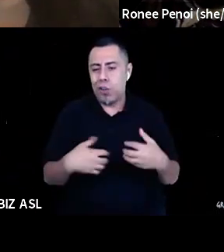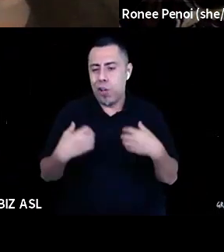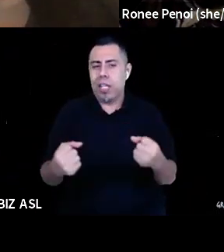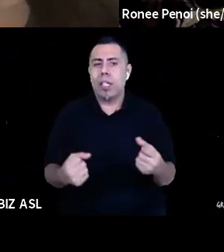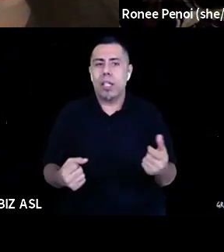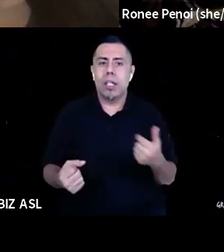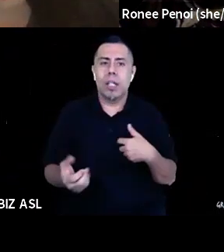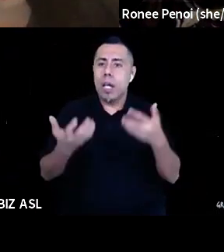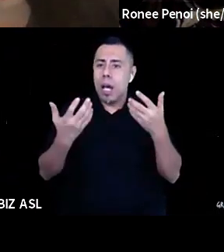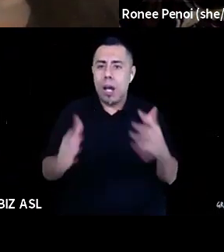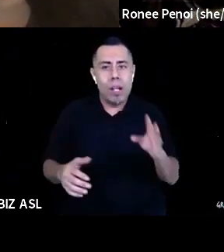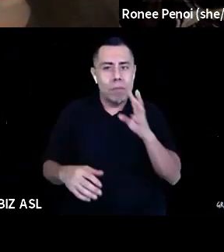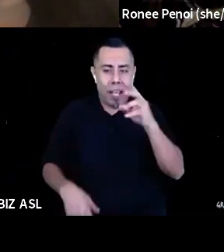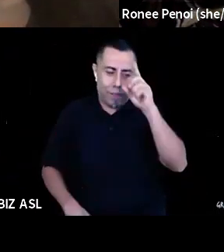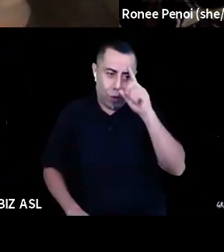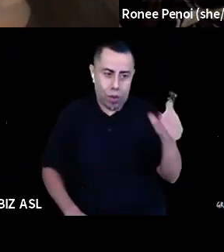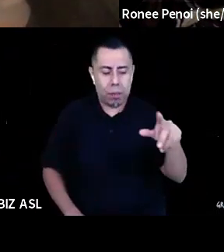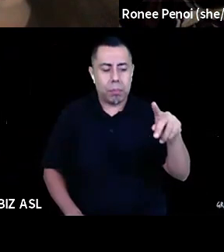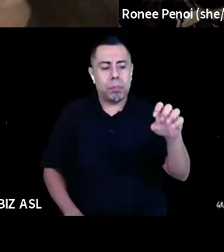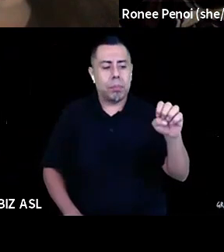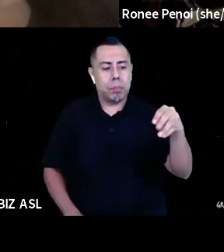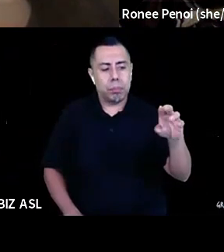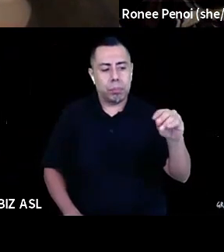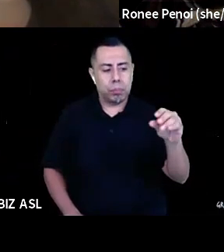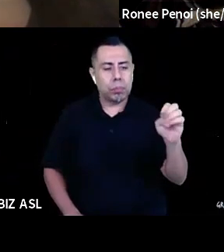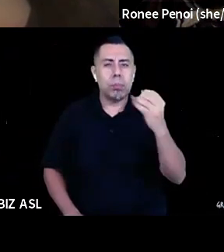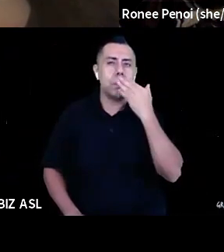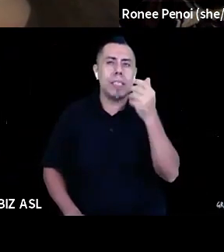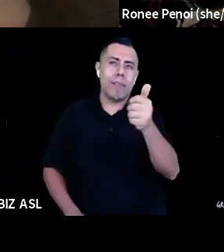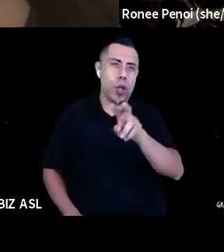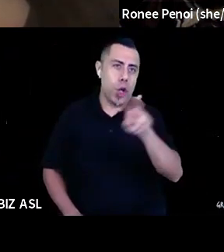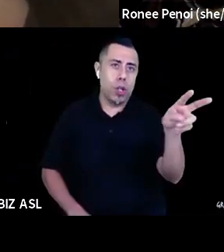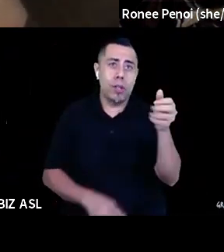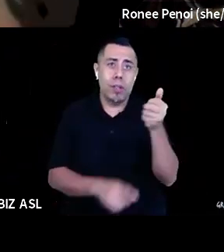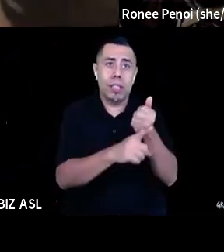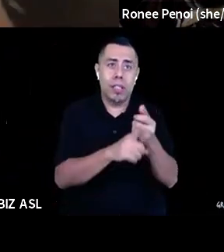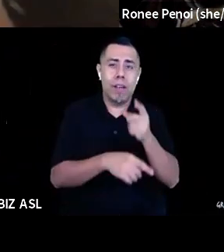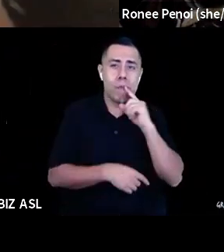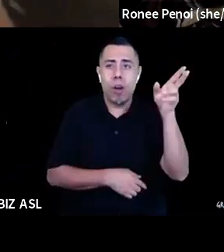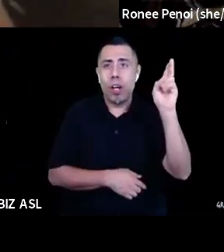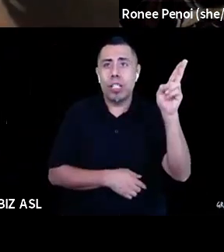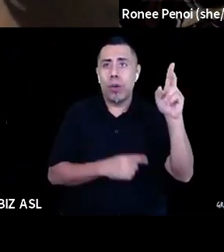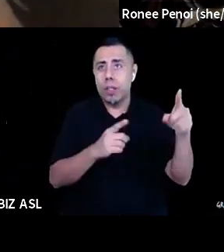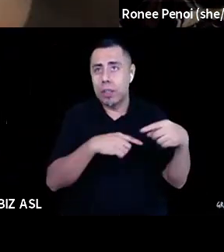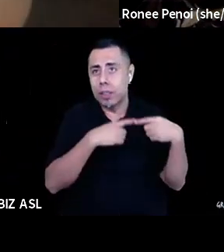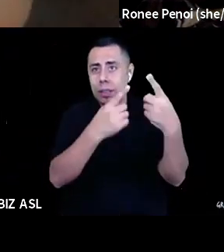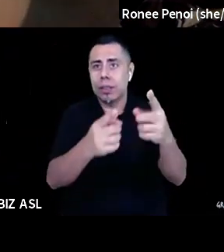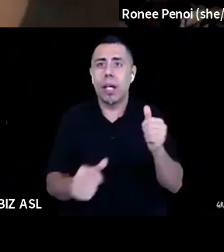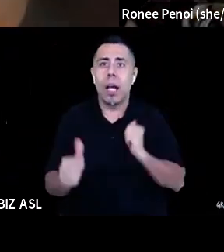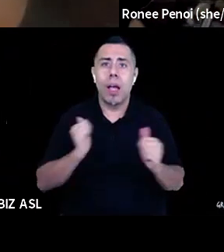go look at how they're framing these words themselves, but they're historically a theater of color. And now what they're saying they're doing is like acknowledging the